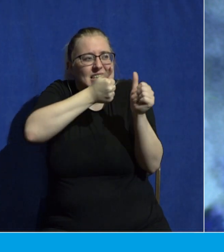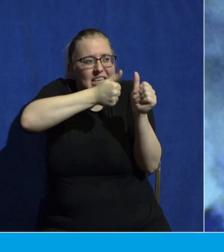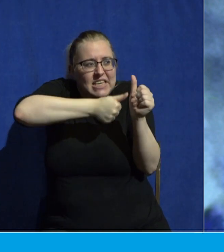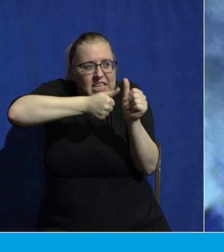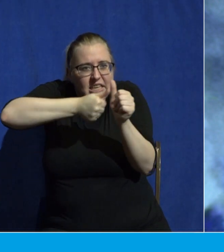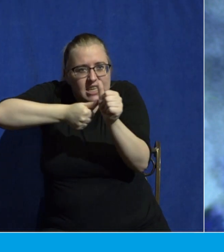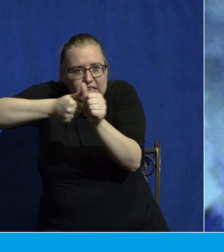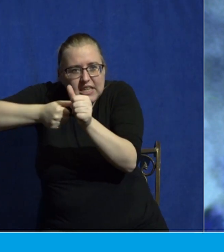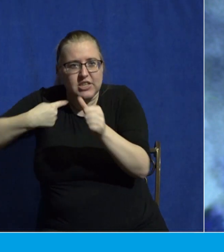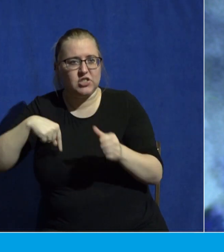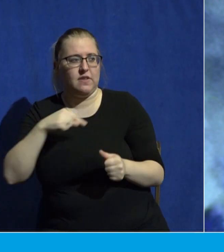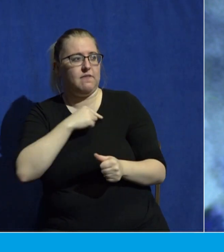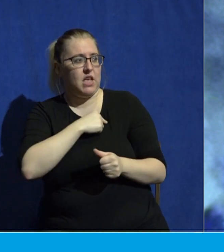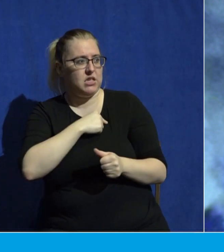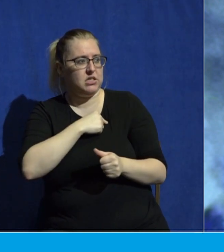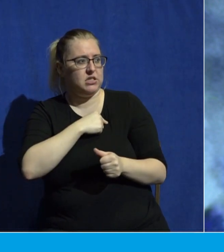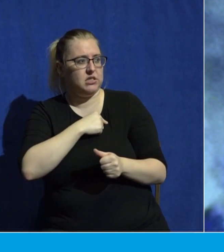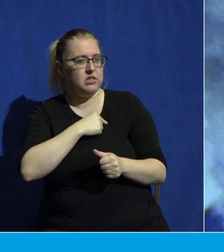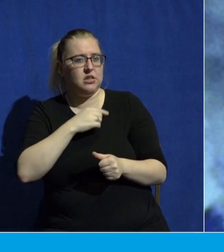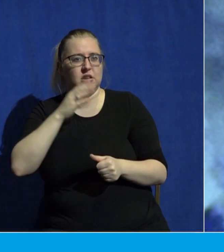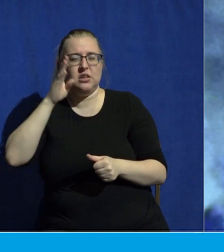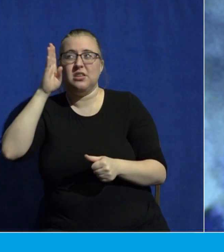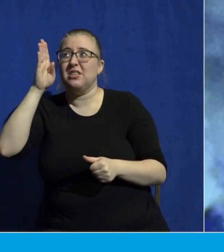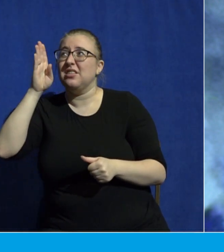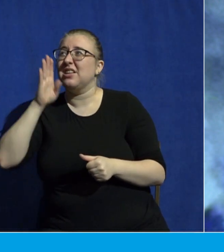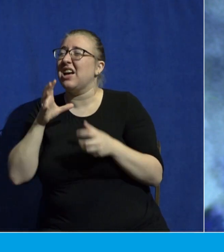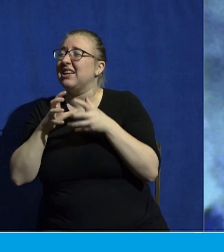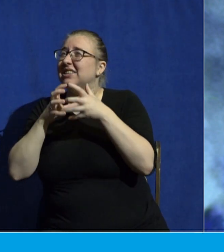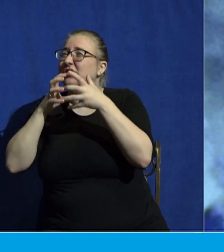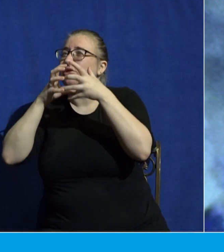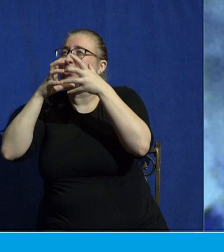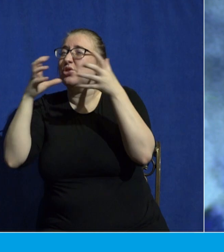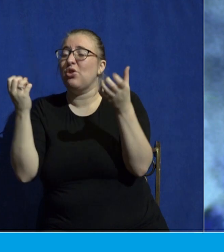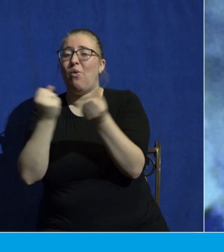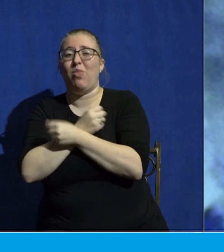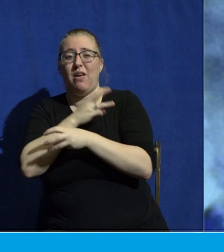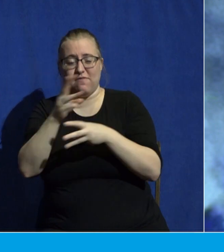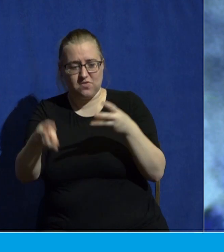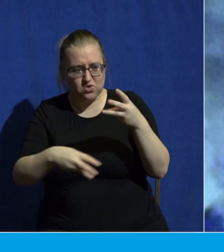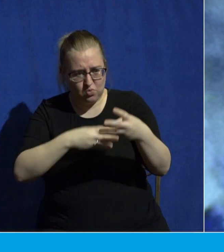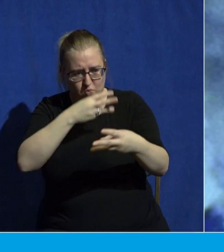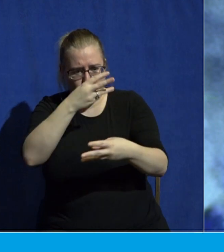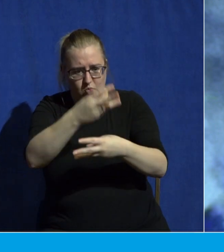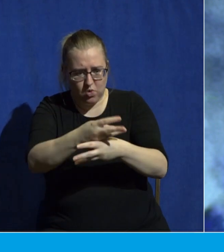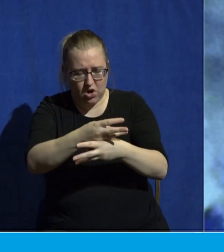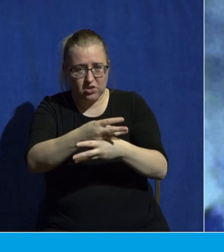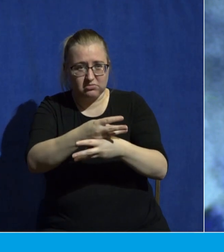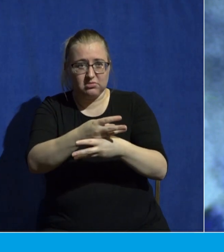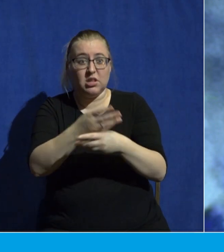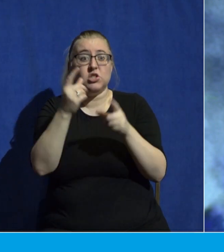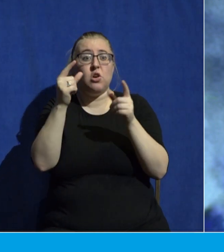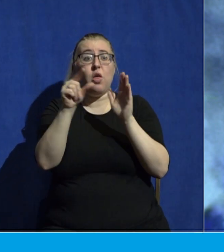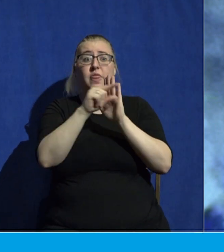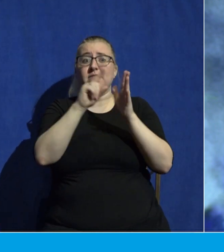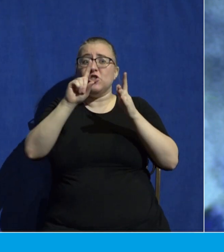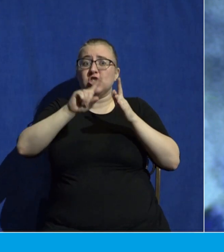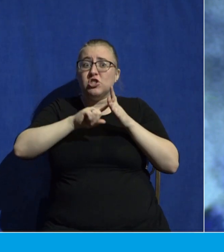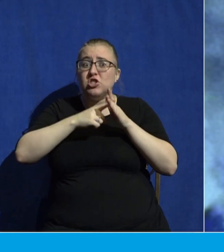God so loved the world. This verse starts with God, for God. But the question has to be